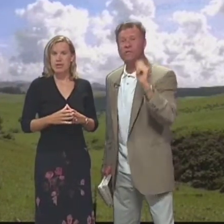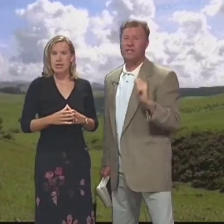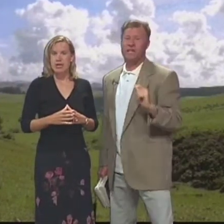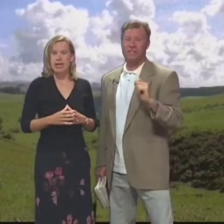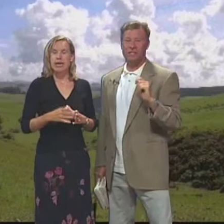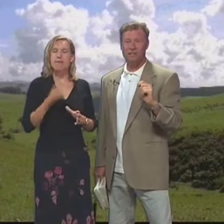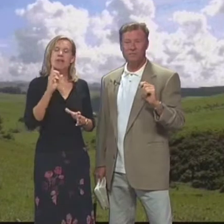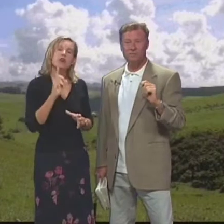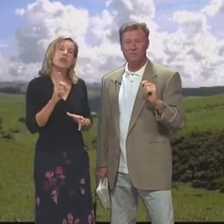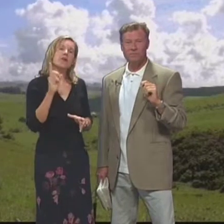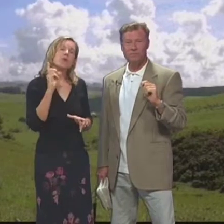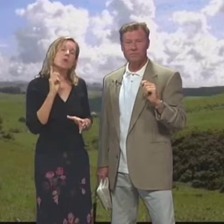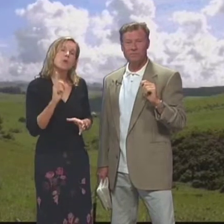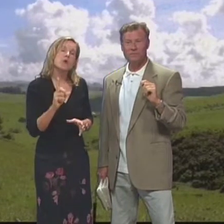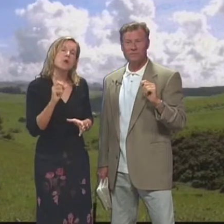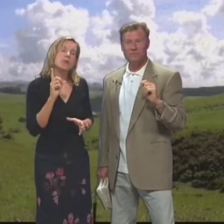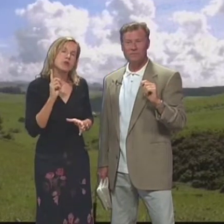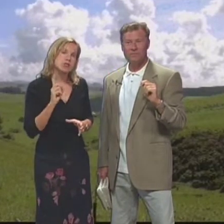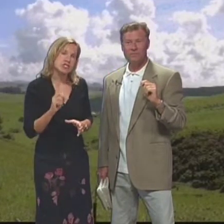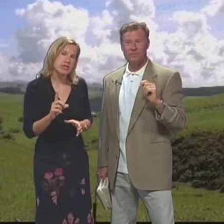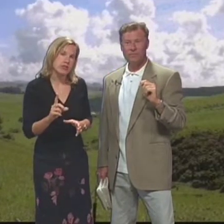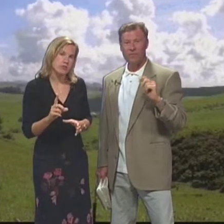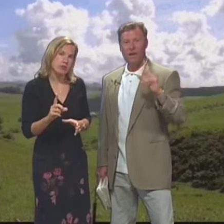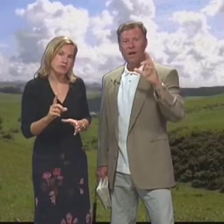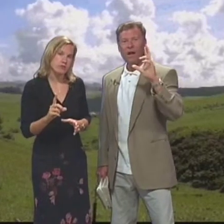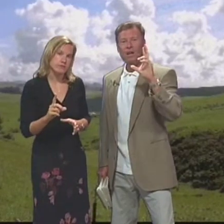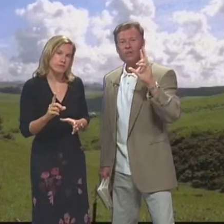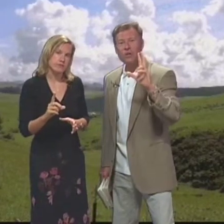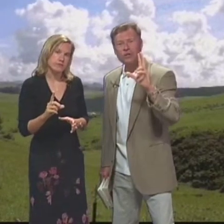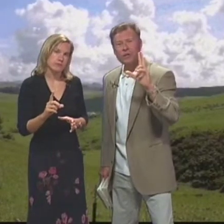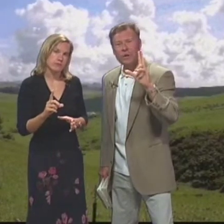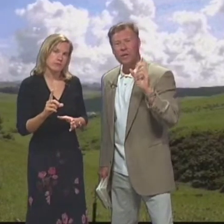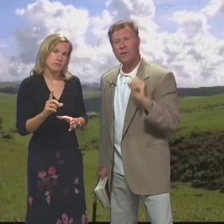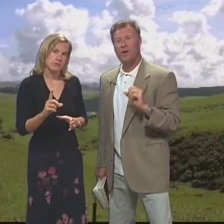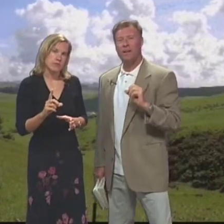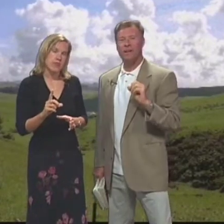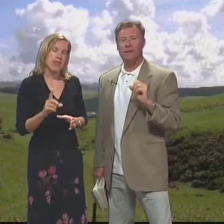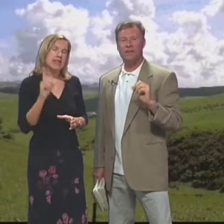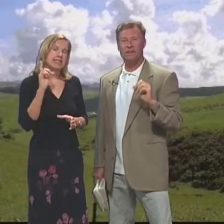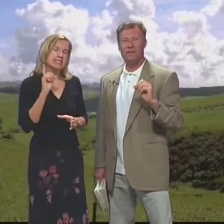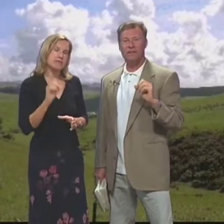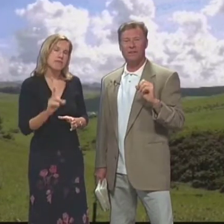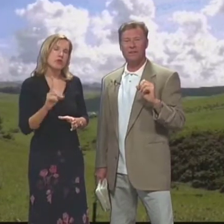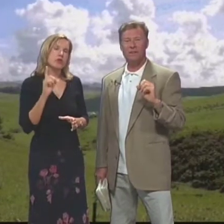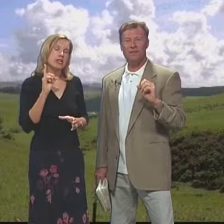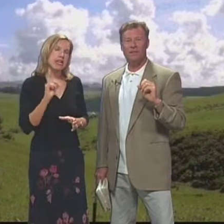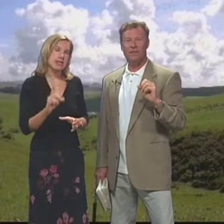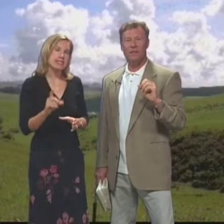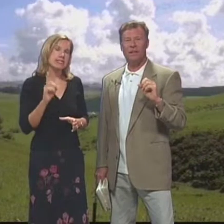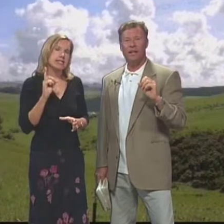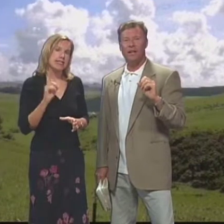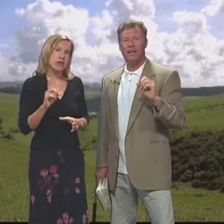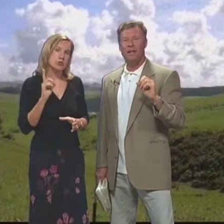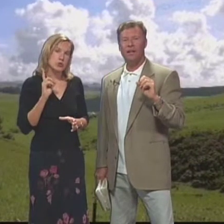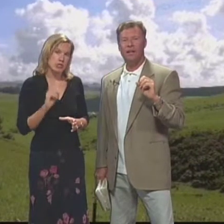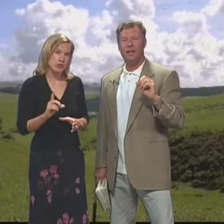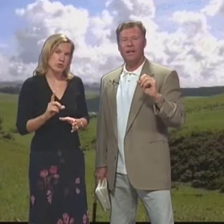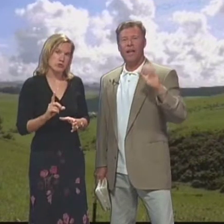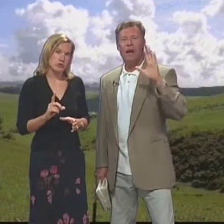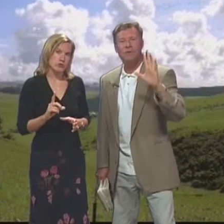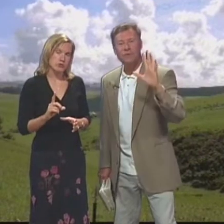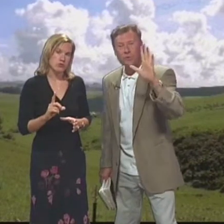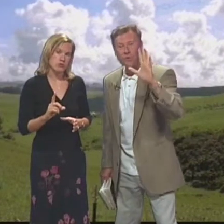1% Que menos del 1% Of church growth in America Del crecimiento De la iglesia En Estados